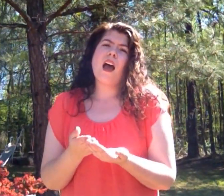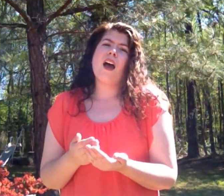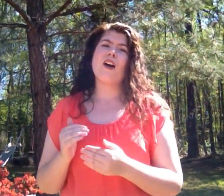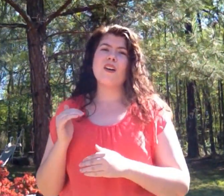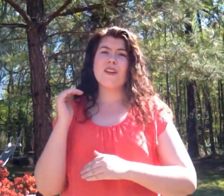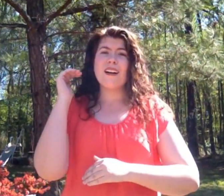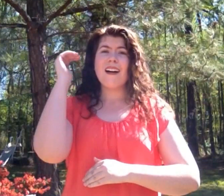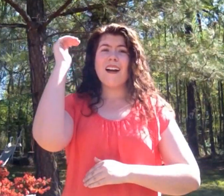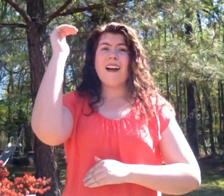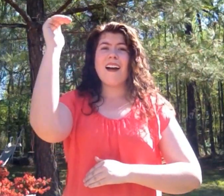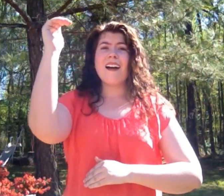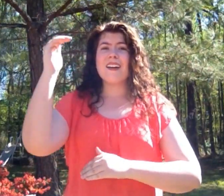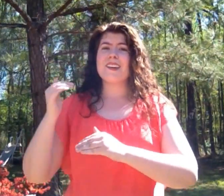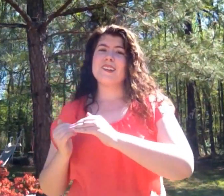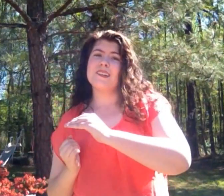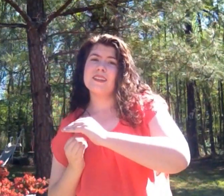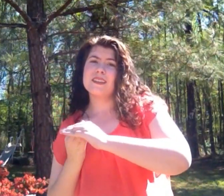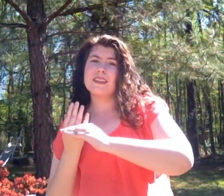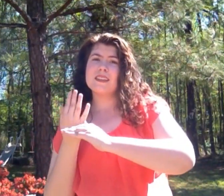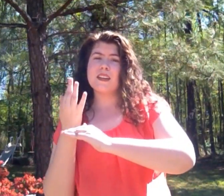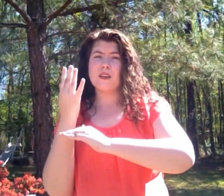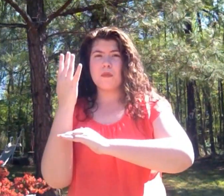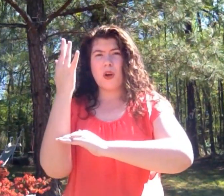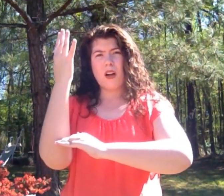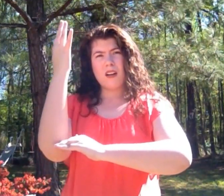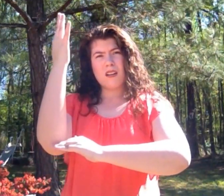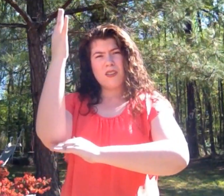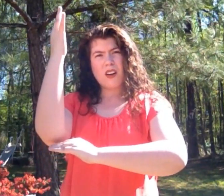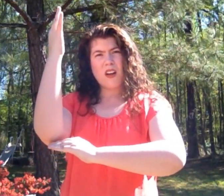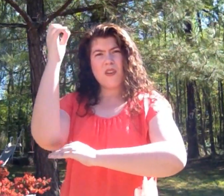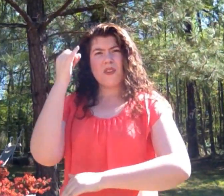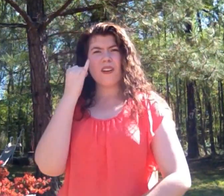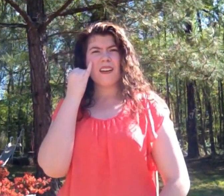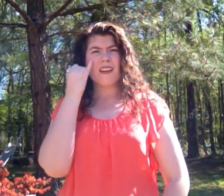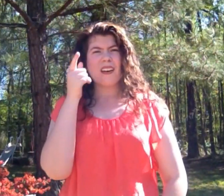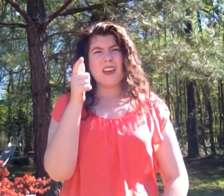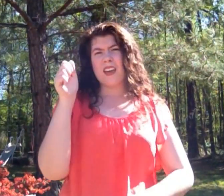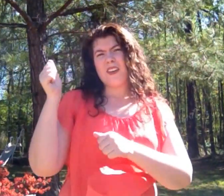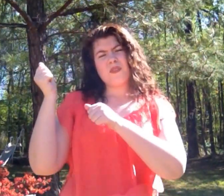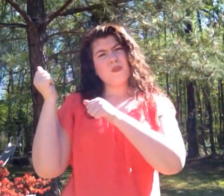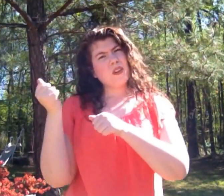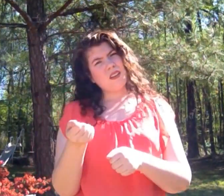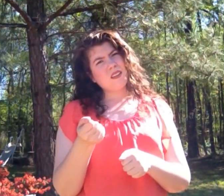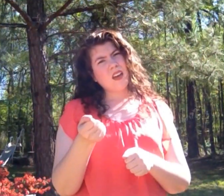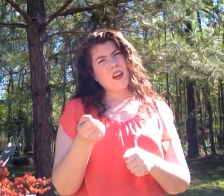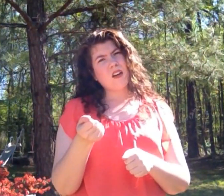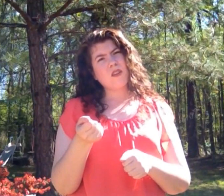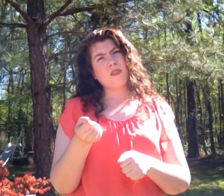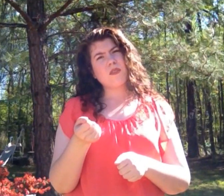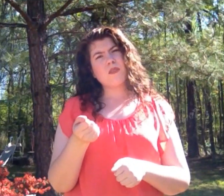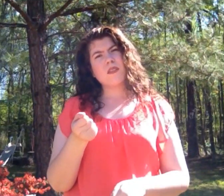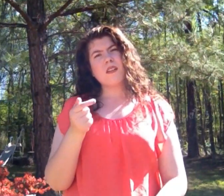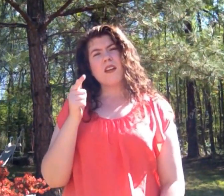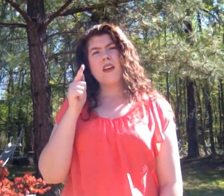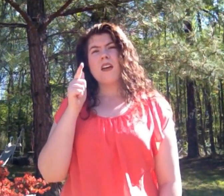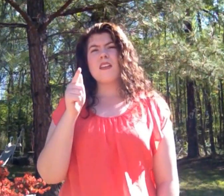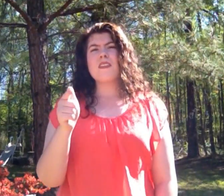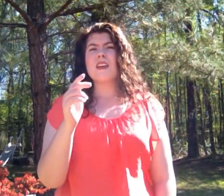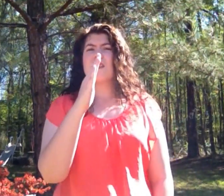high does the sick lord grow? If you cut it down, then